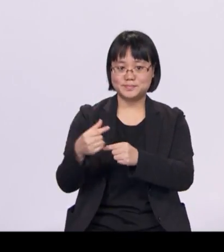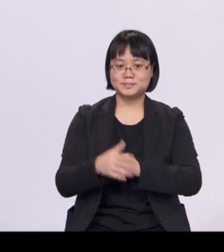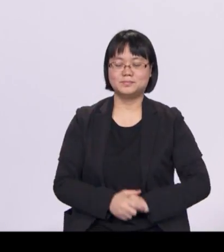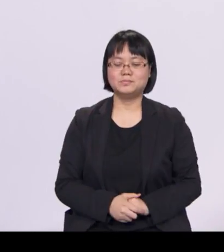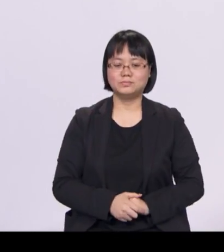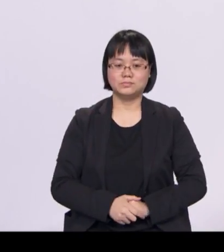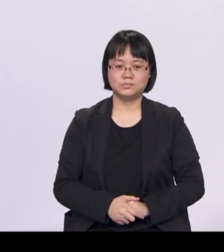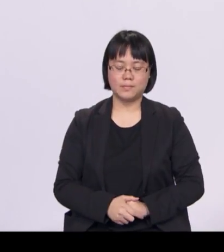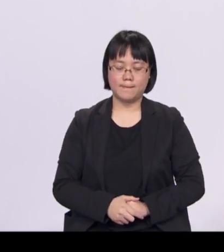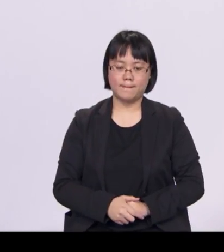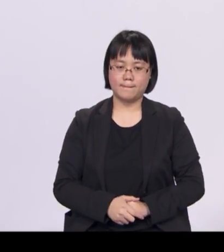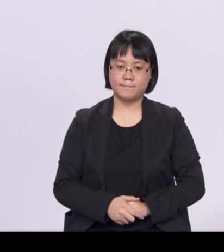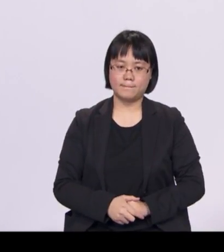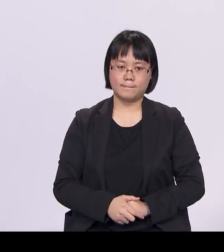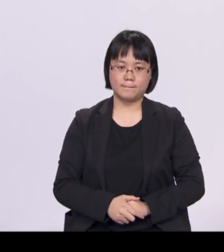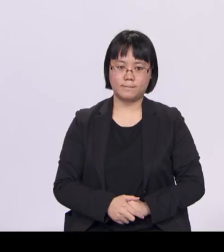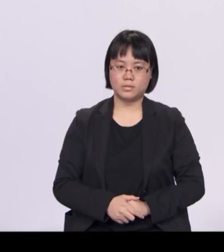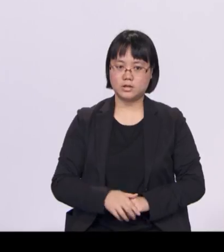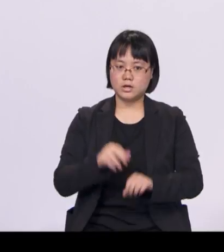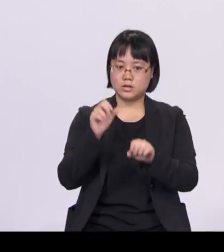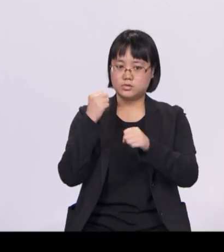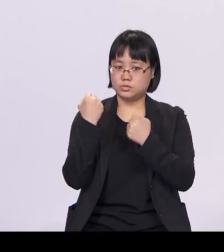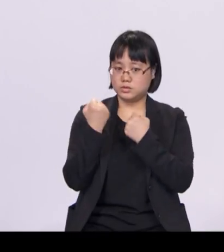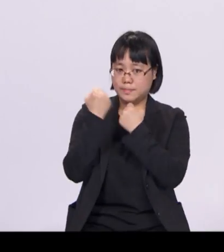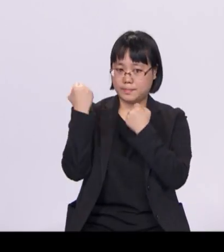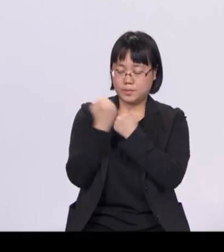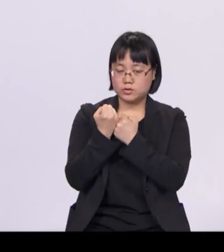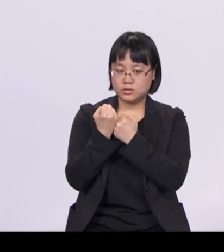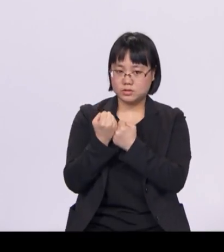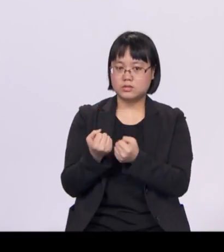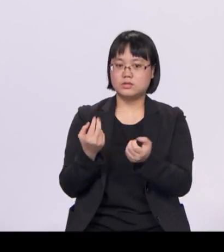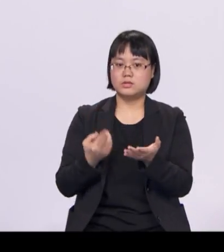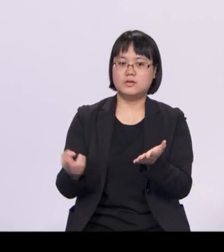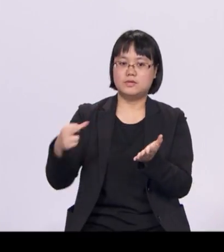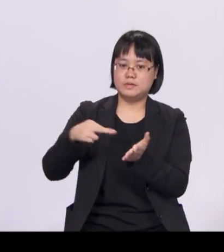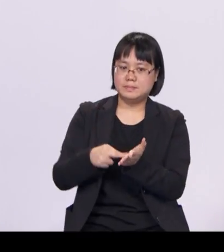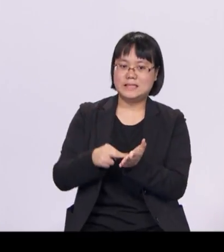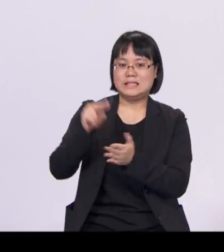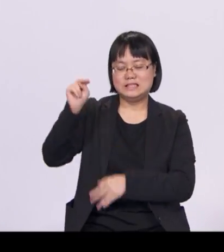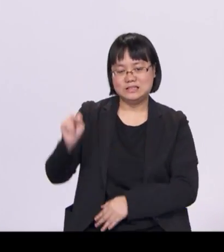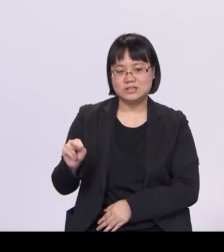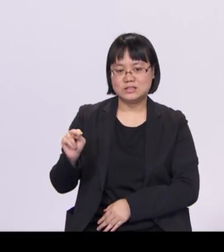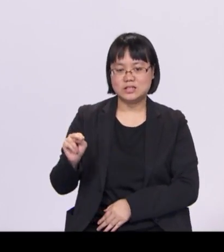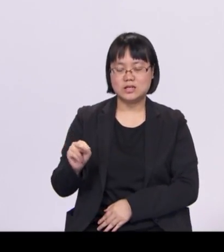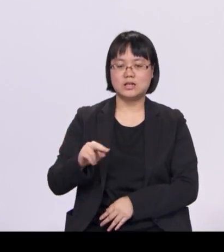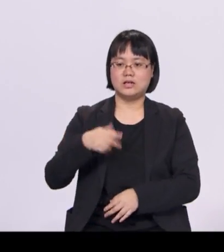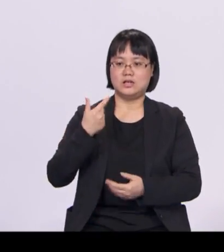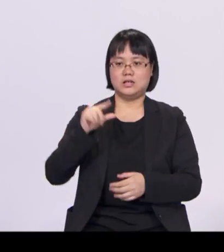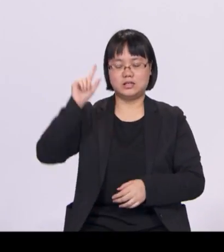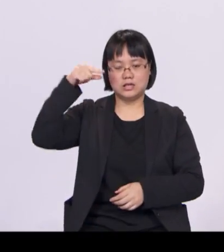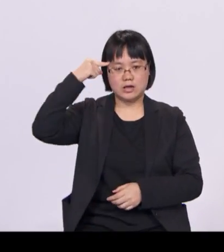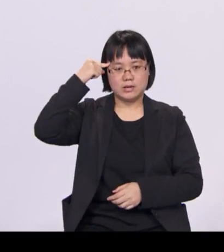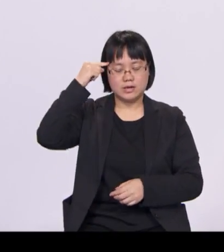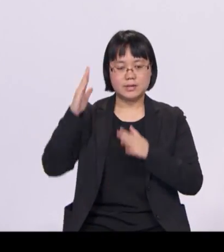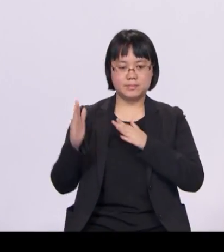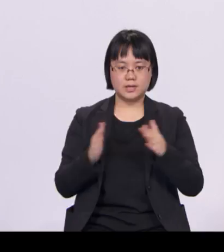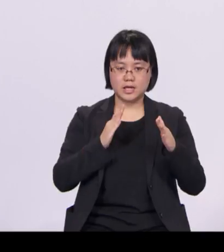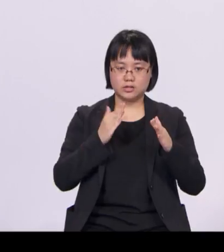Therefore, to support these recurrent needs, the government plans to raise GST by two percentage points,